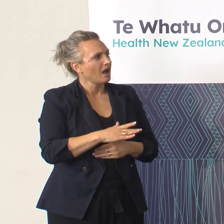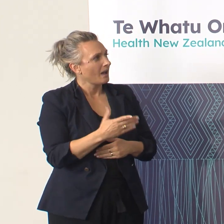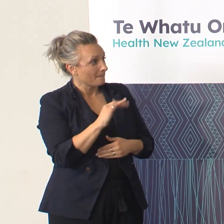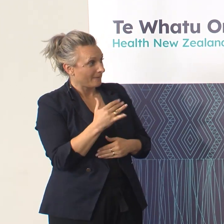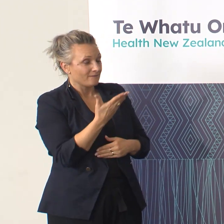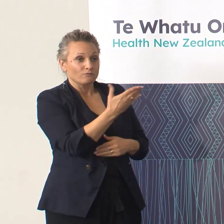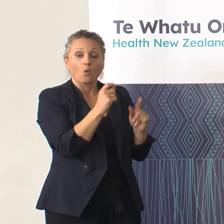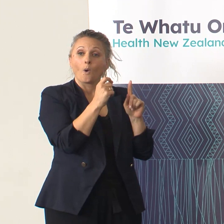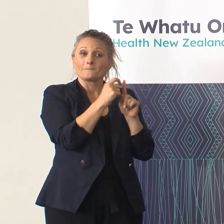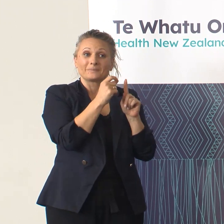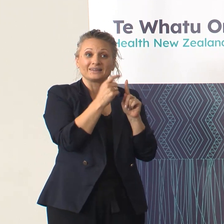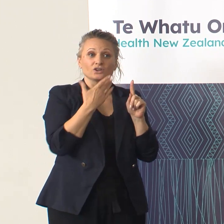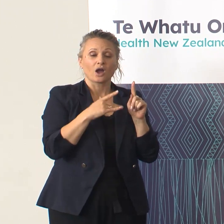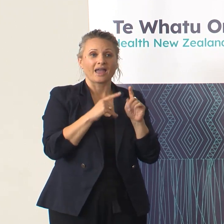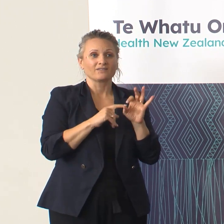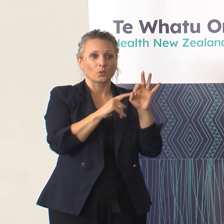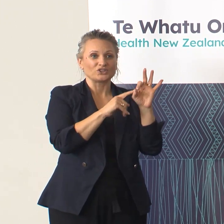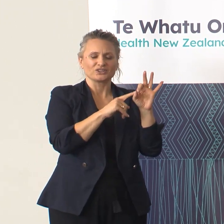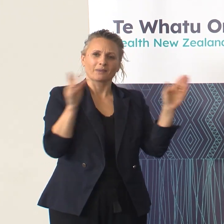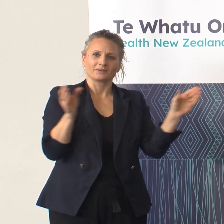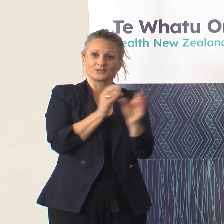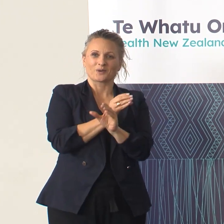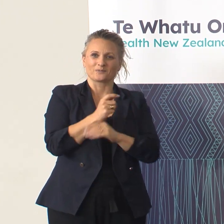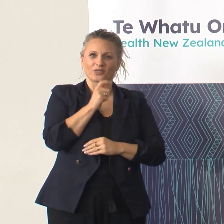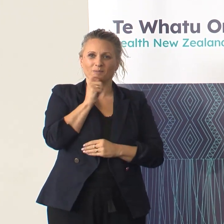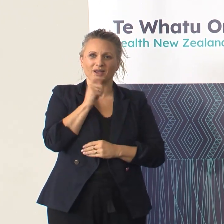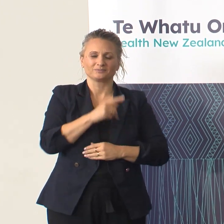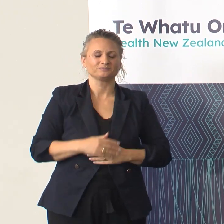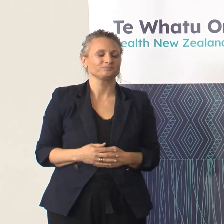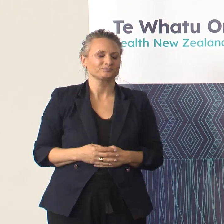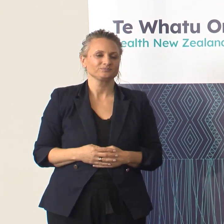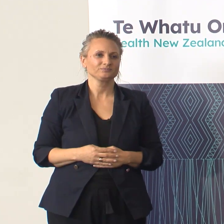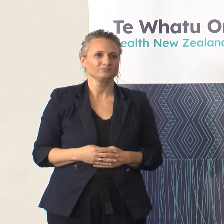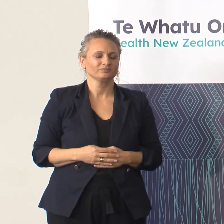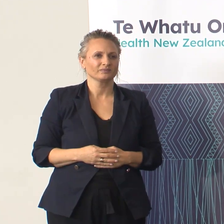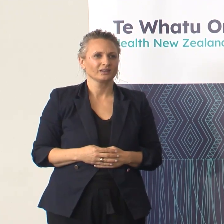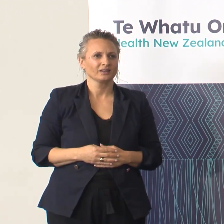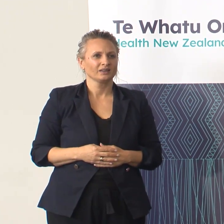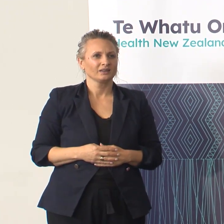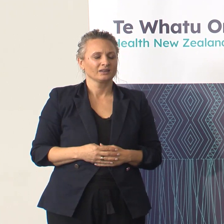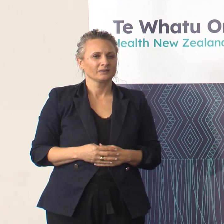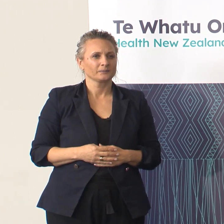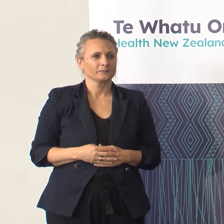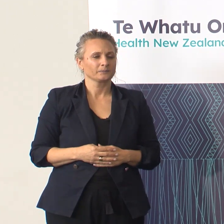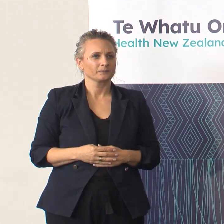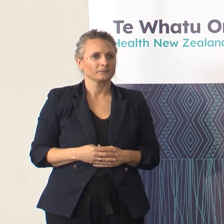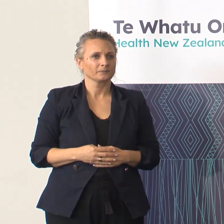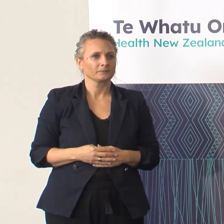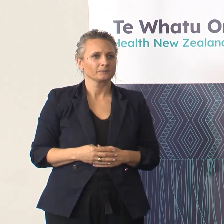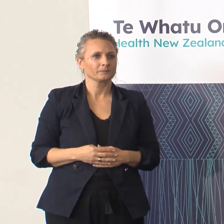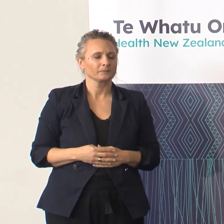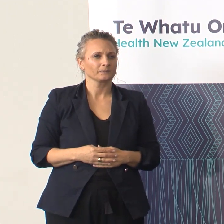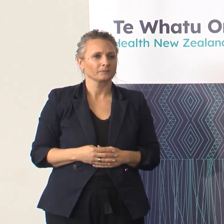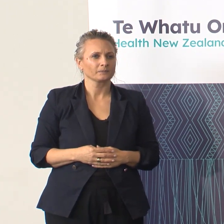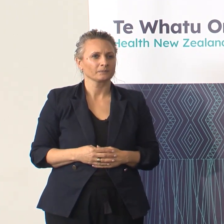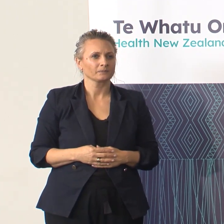for Pete. Are you open to the mic? Just, you know, talking about those, what you were quoting